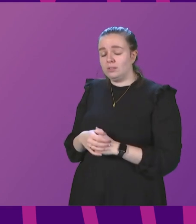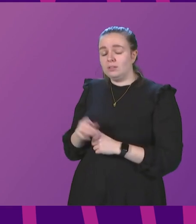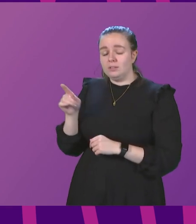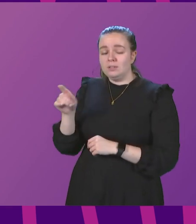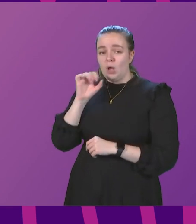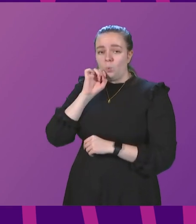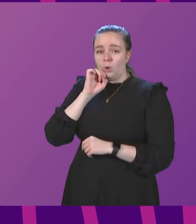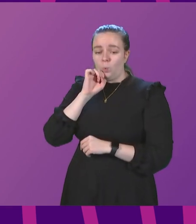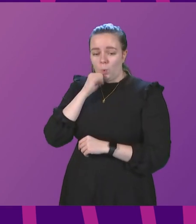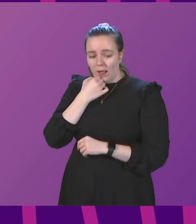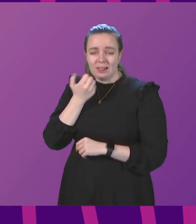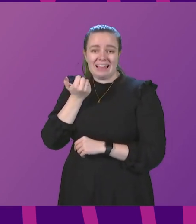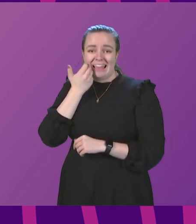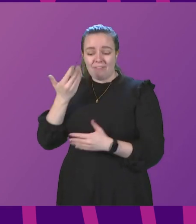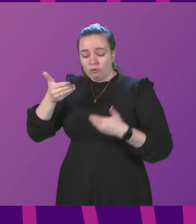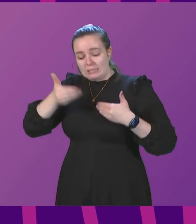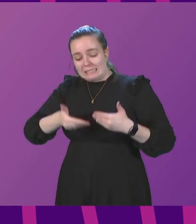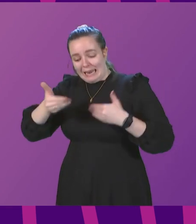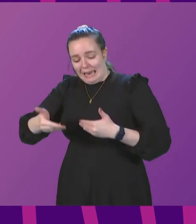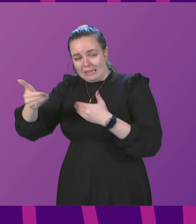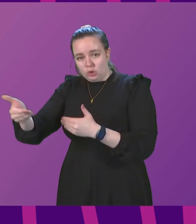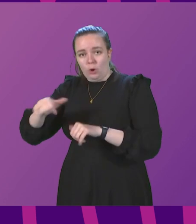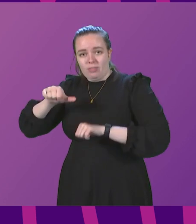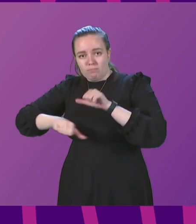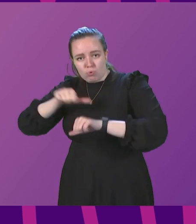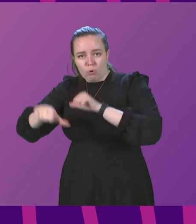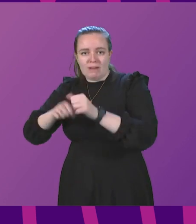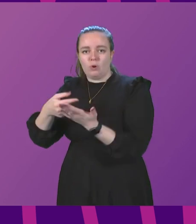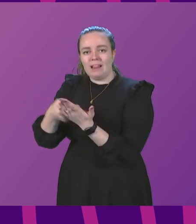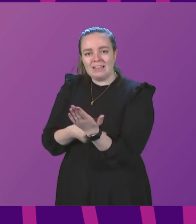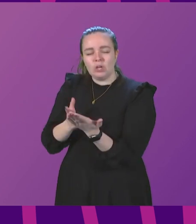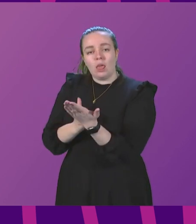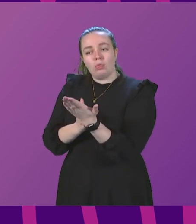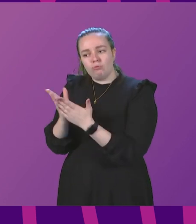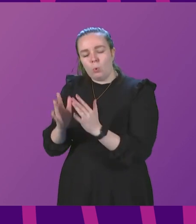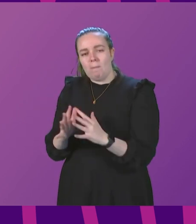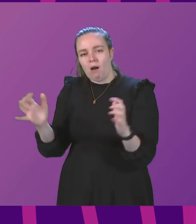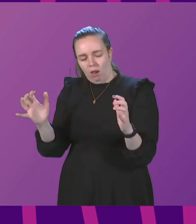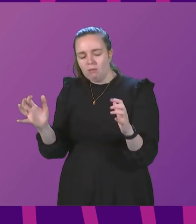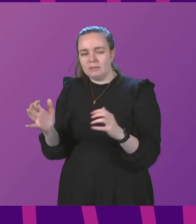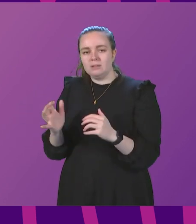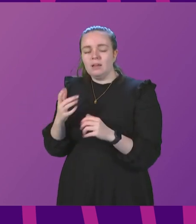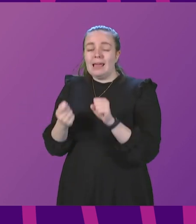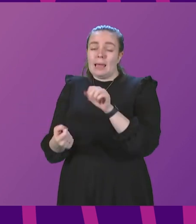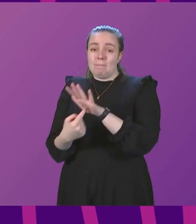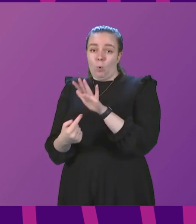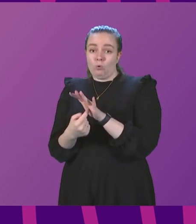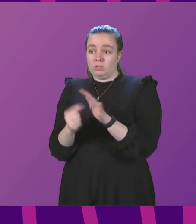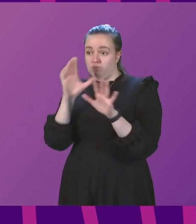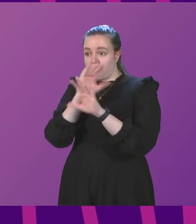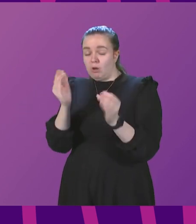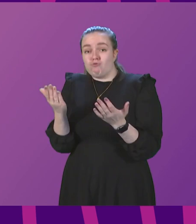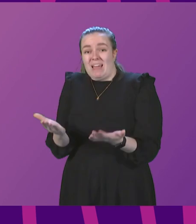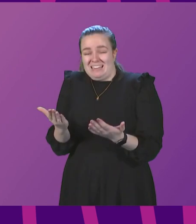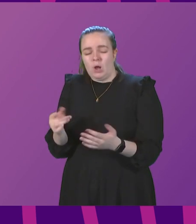will give at every stage of the progress of this legislation through Parliament. think an important assurance to give right now